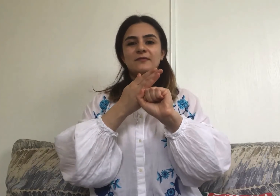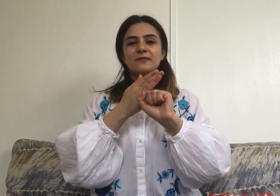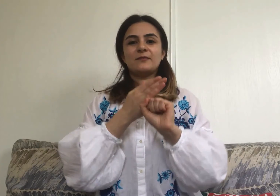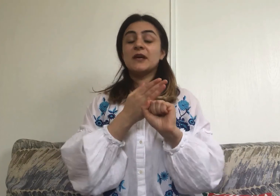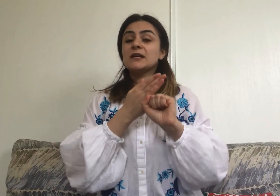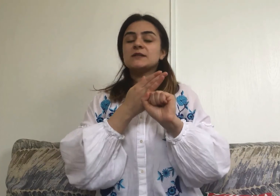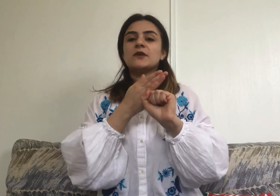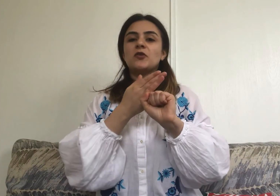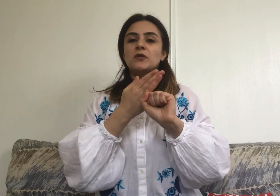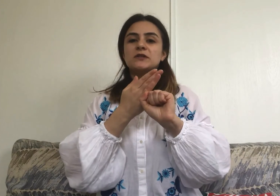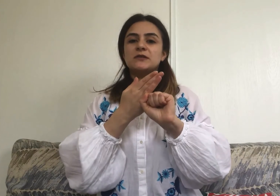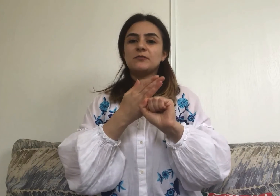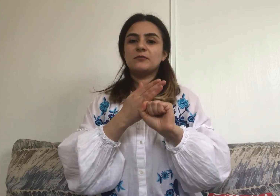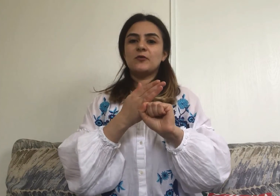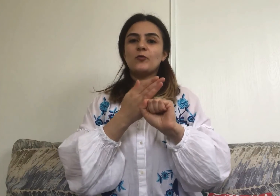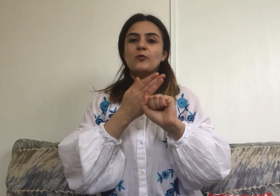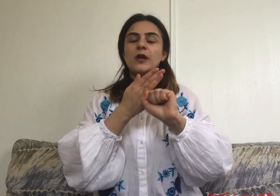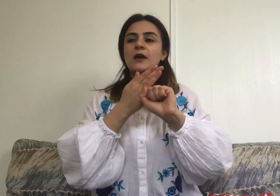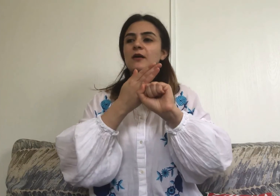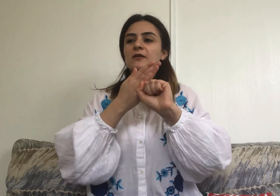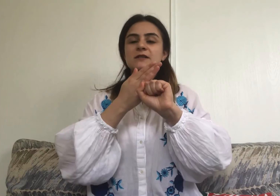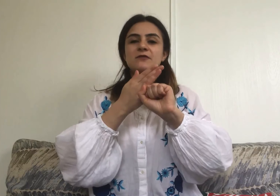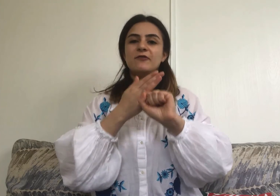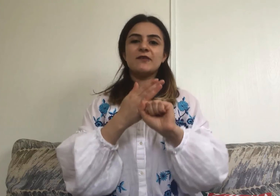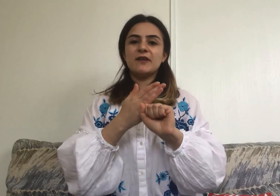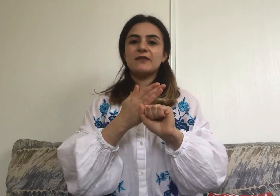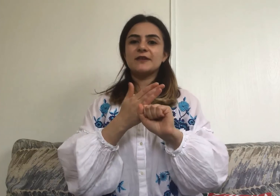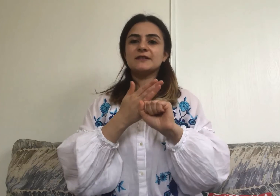Because they are awesome. We are surviving this.